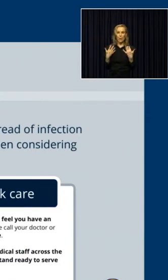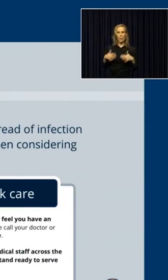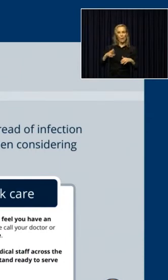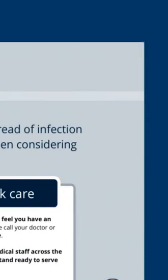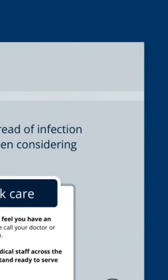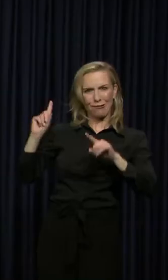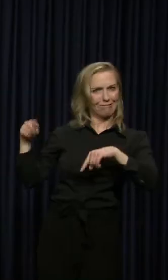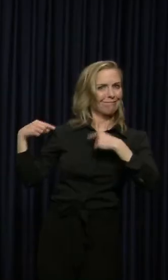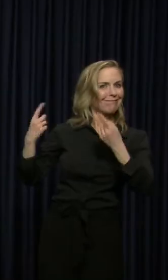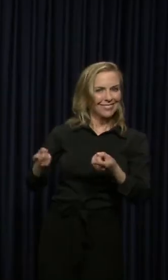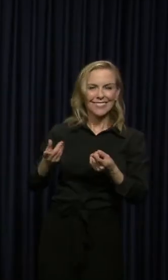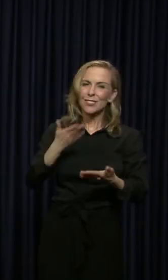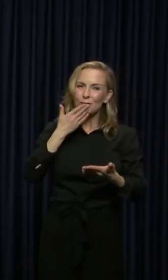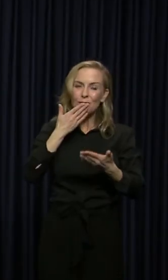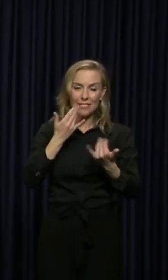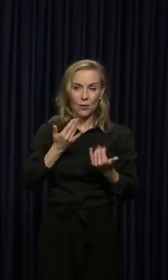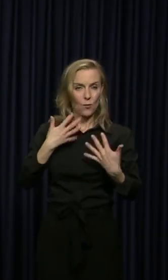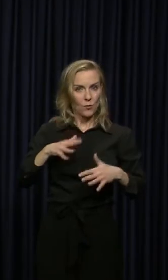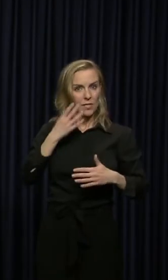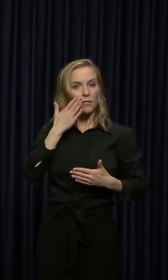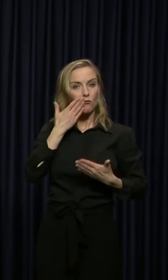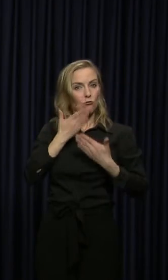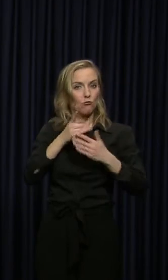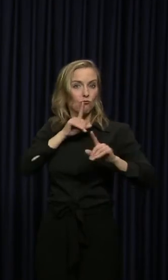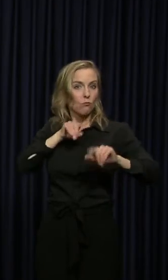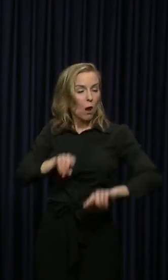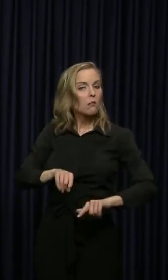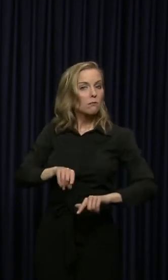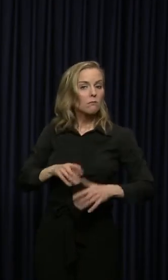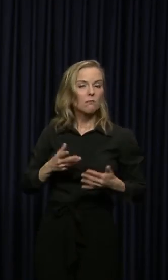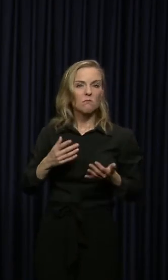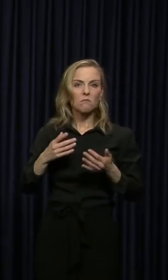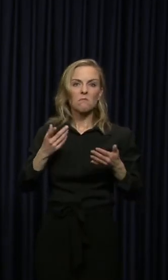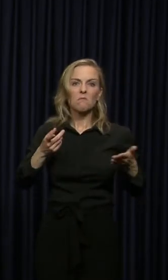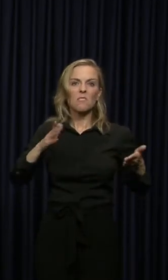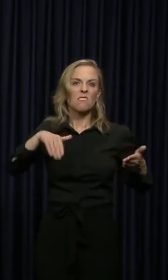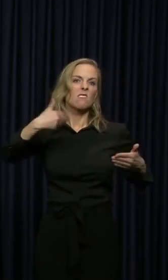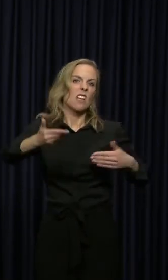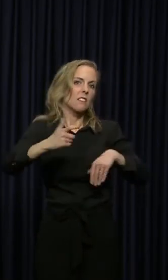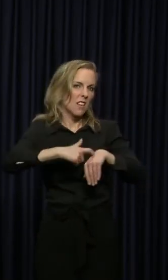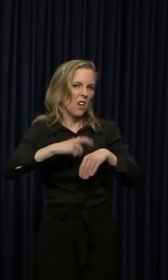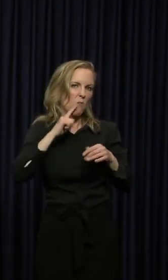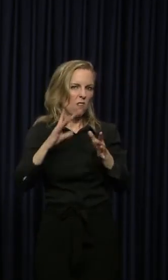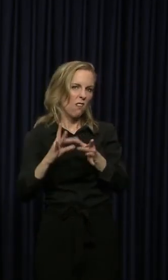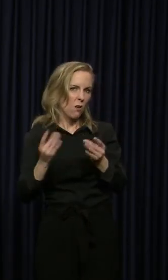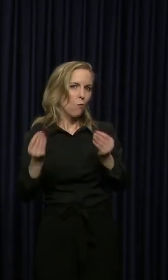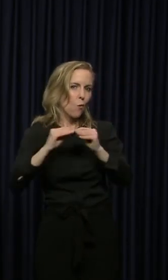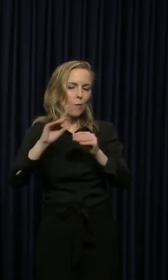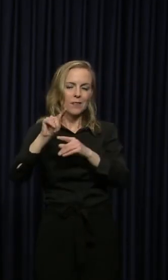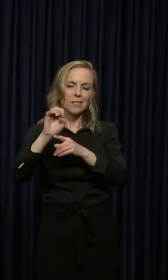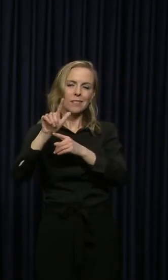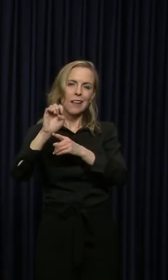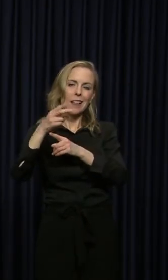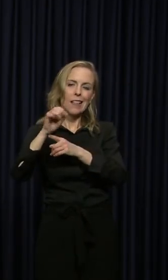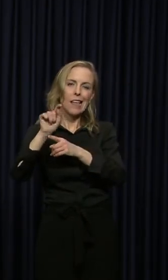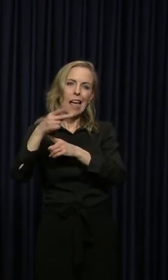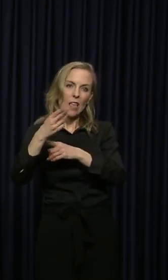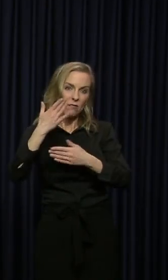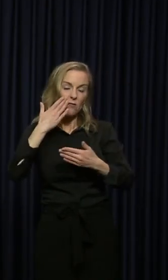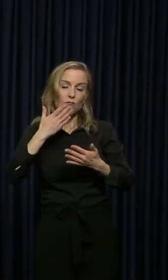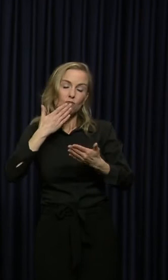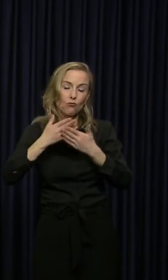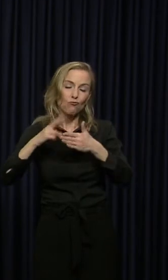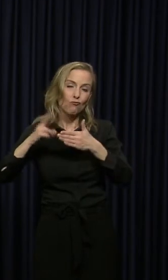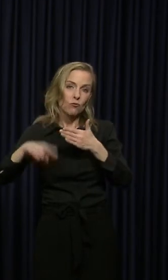And what we're seeing are some really good responses. Maybe we can talk about that next time. But we're seeing some really good results out of it too.